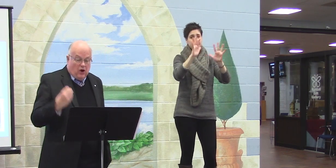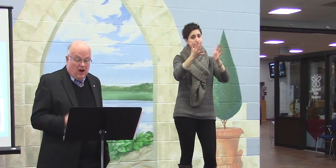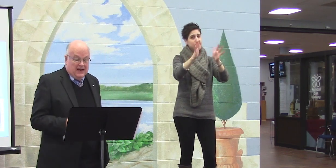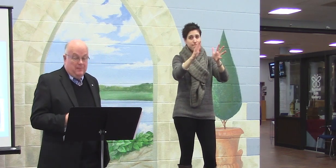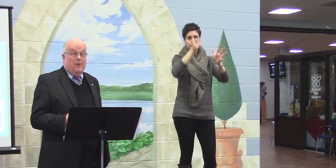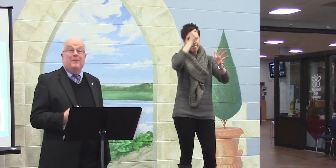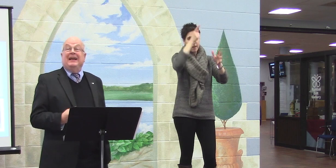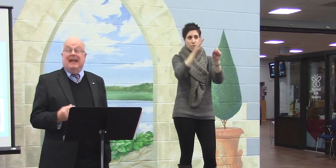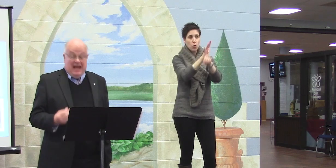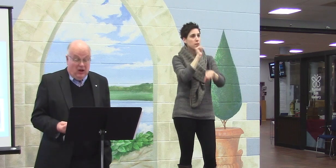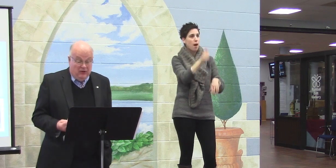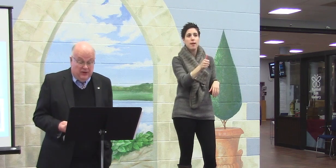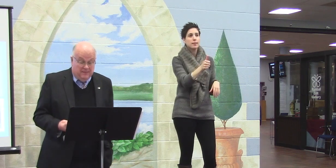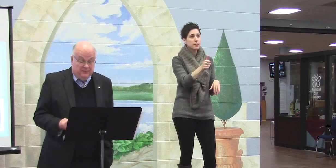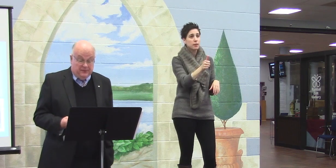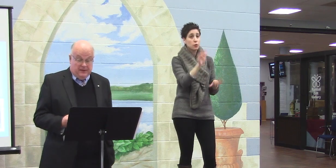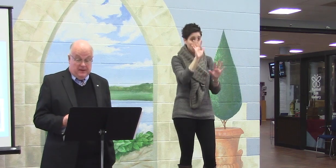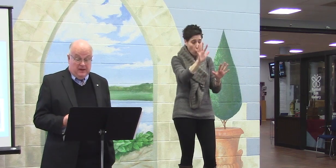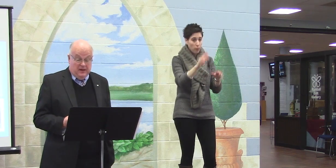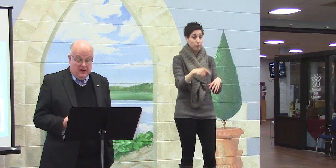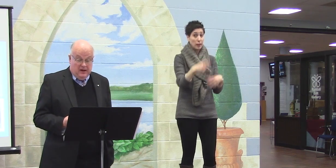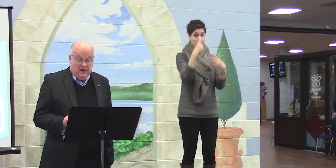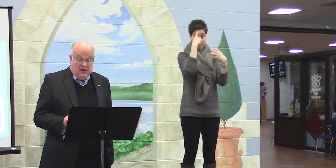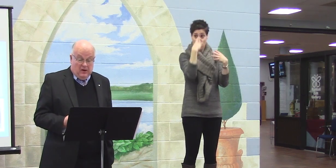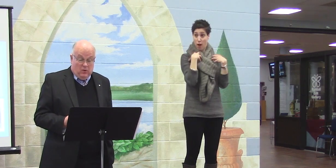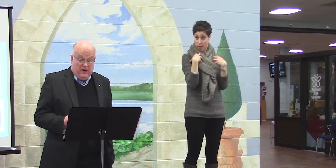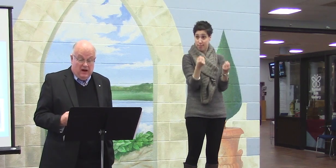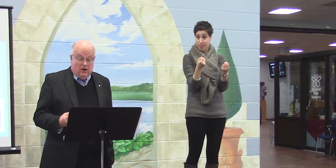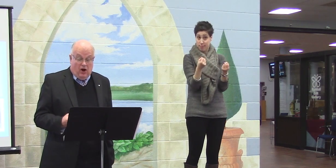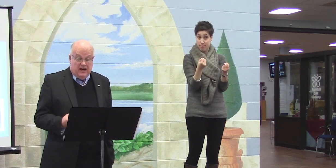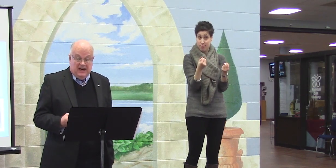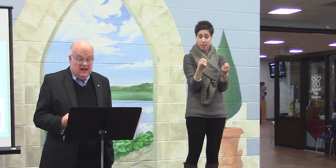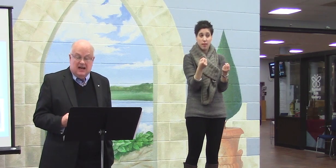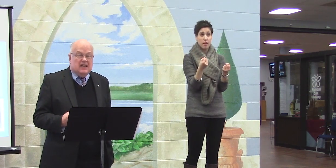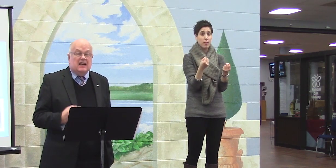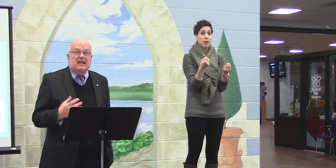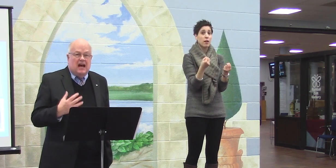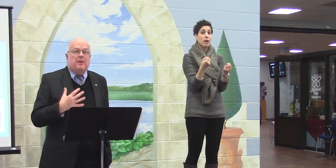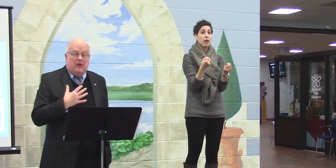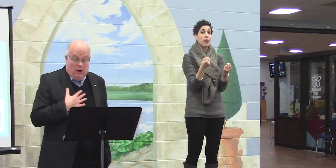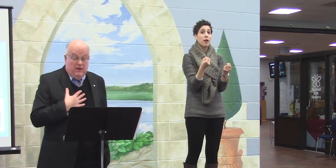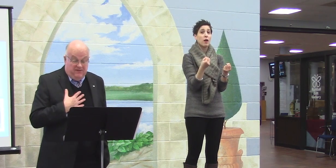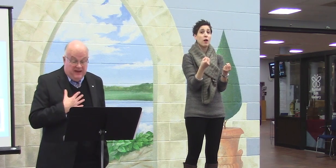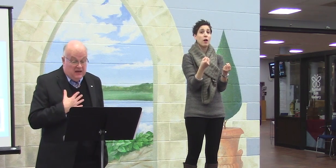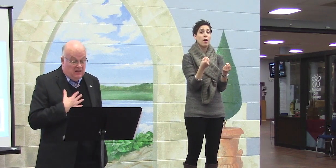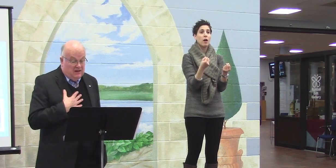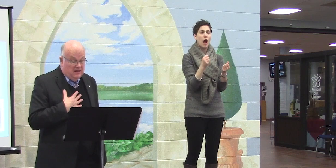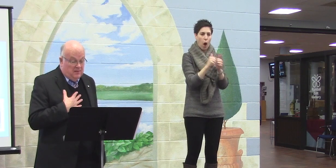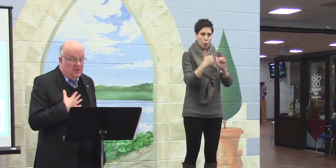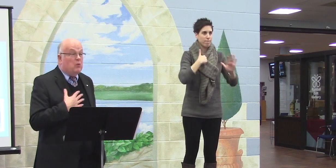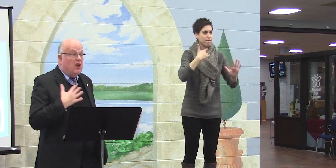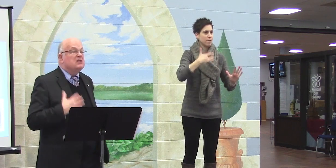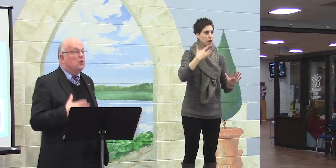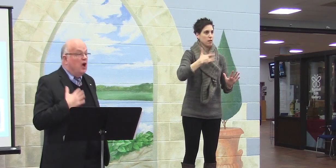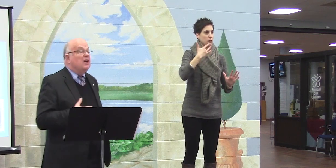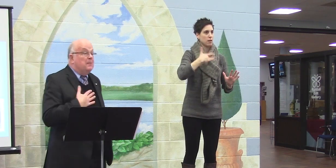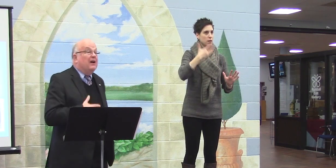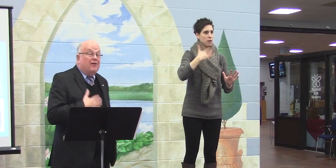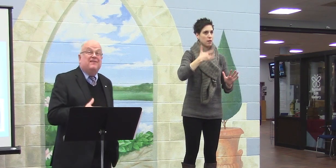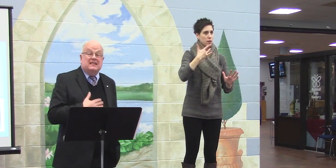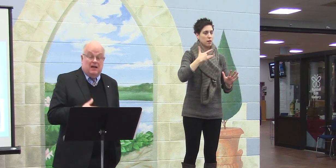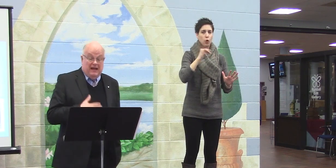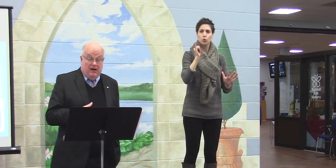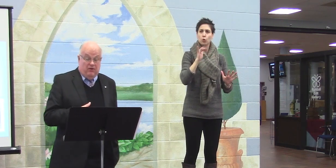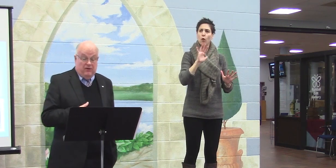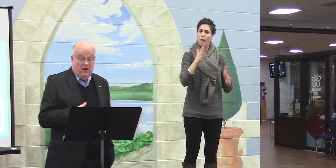when we're talking about mental health, we are talking about how we heal. But we're also talking